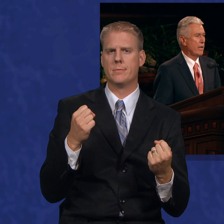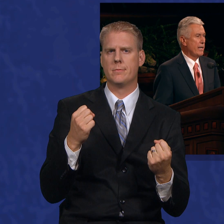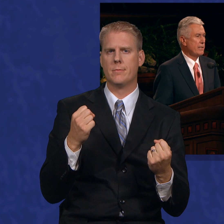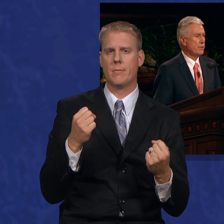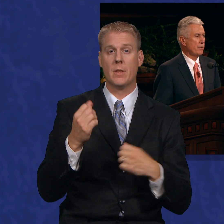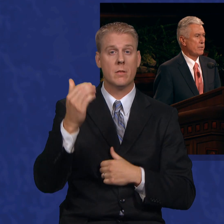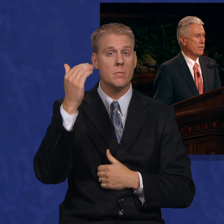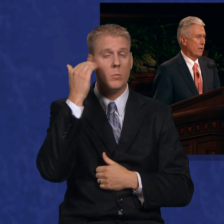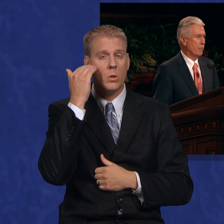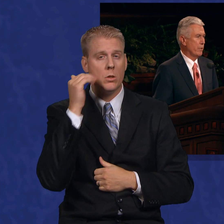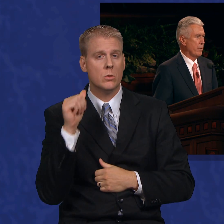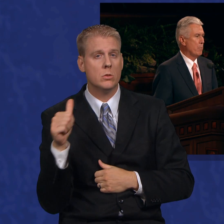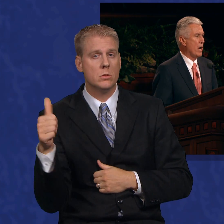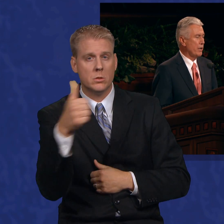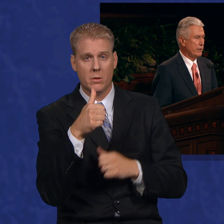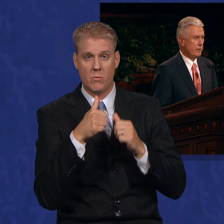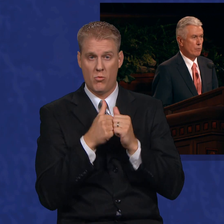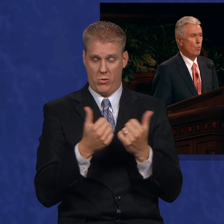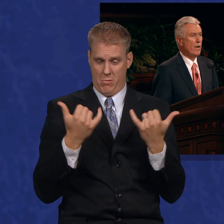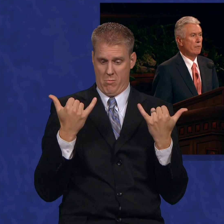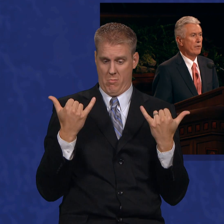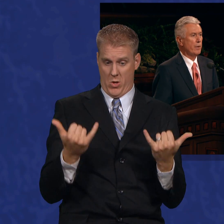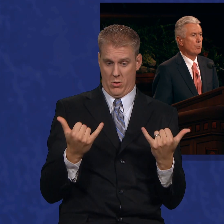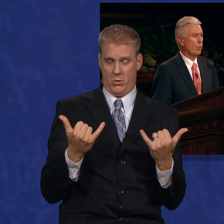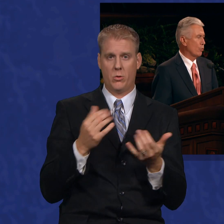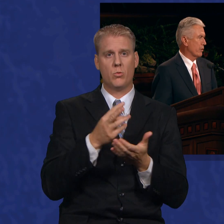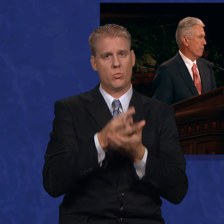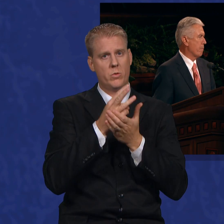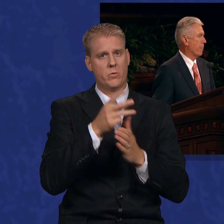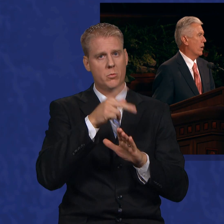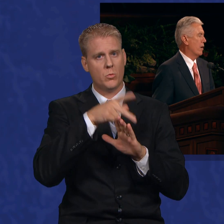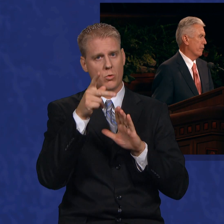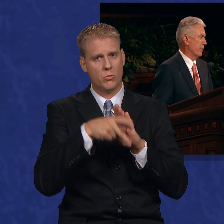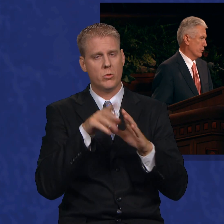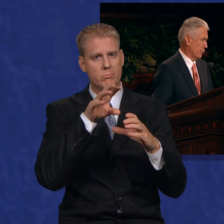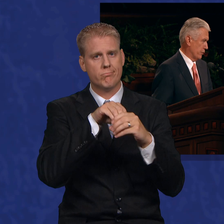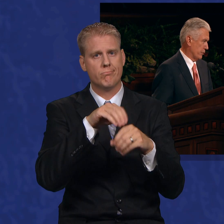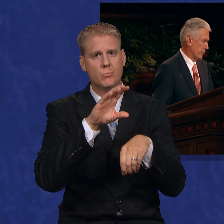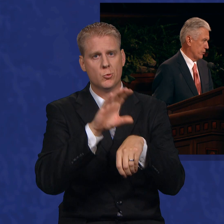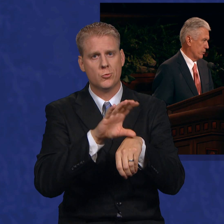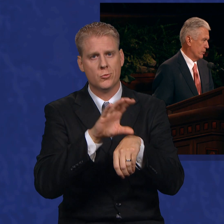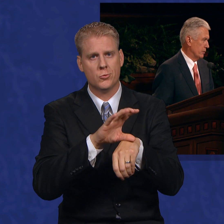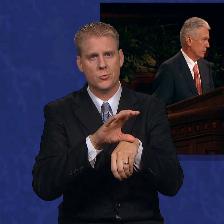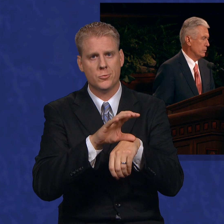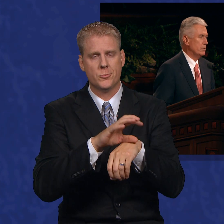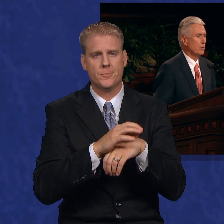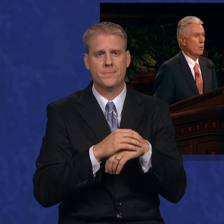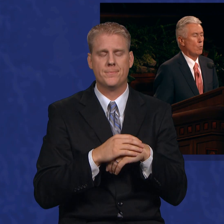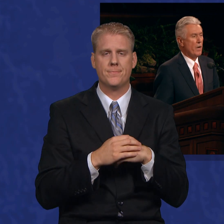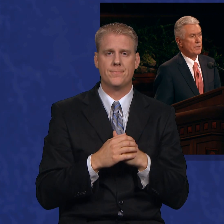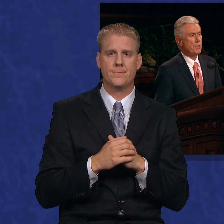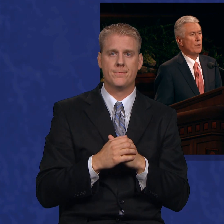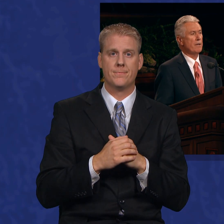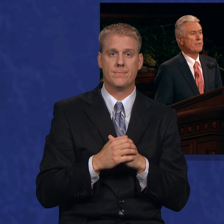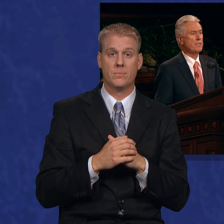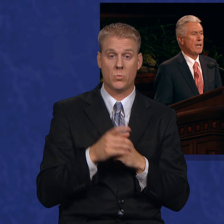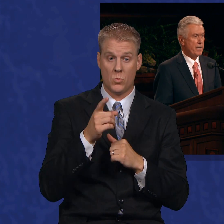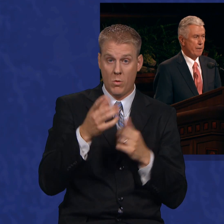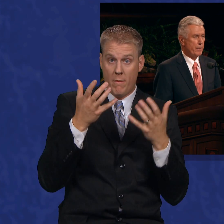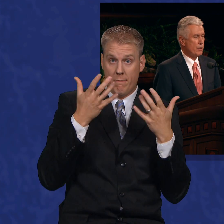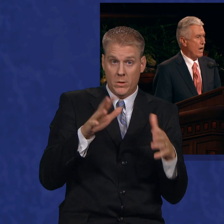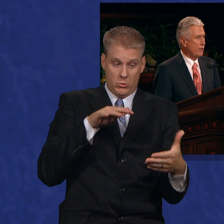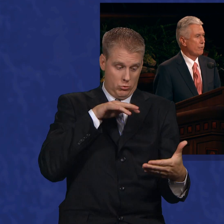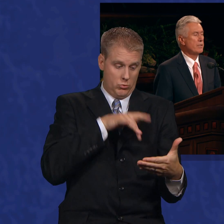Familiarize yourself with the modern welfare program of the Church. Once you have